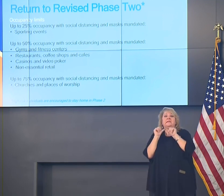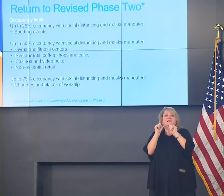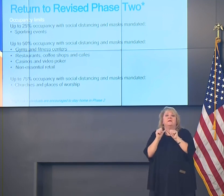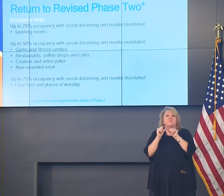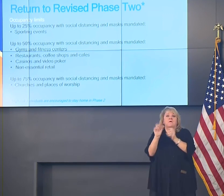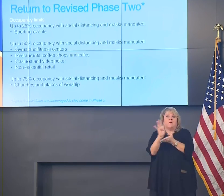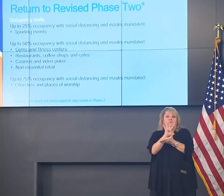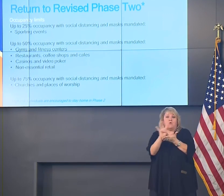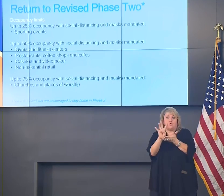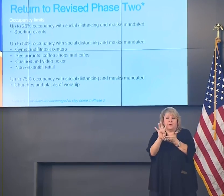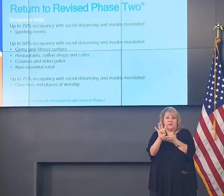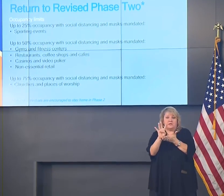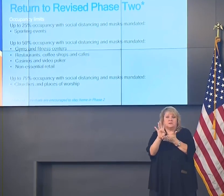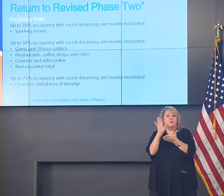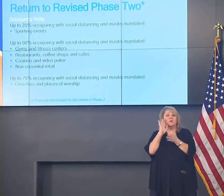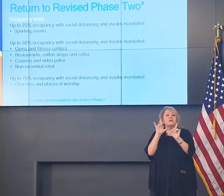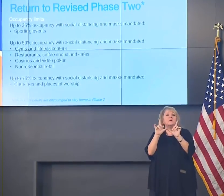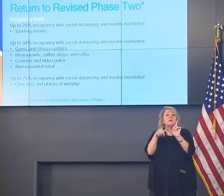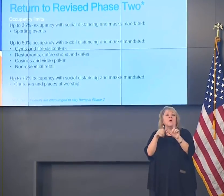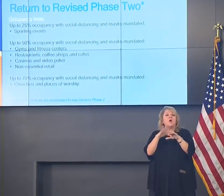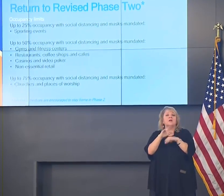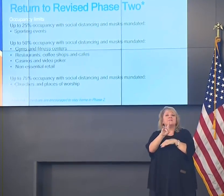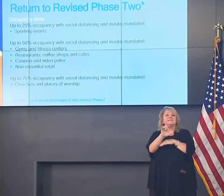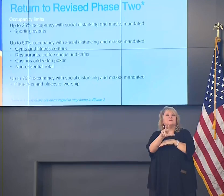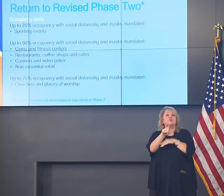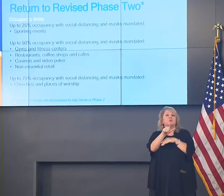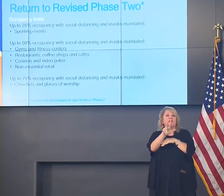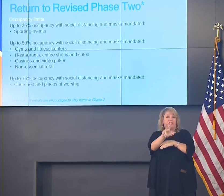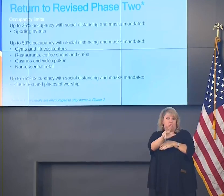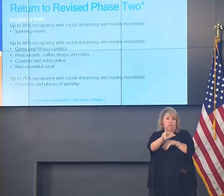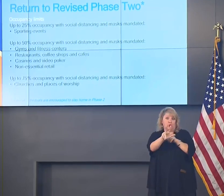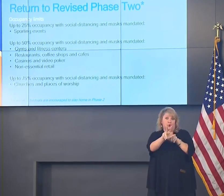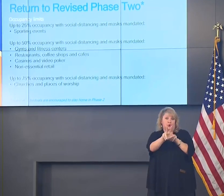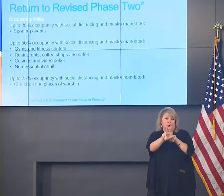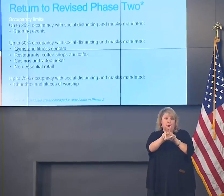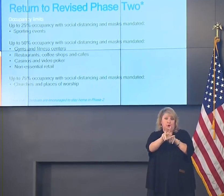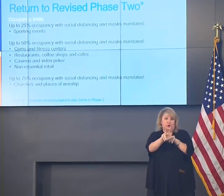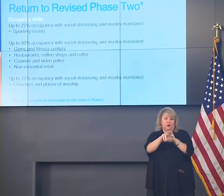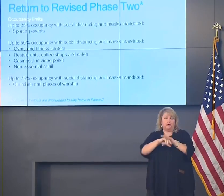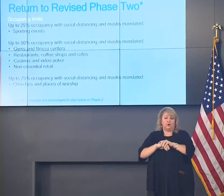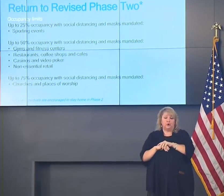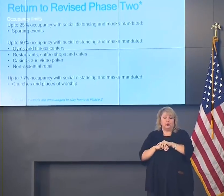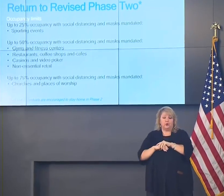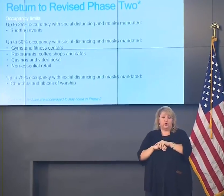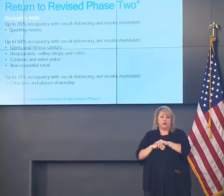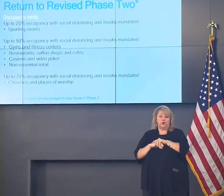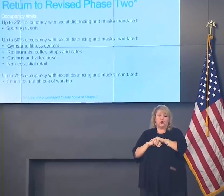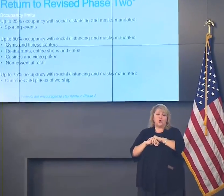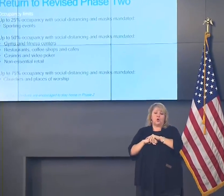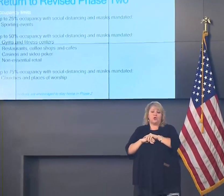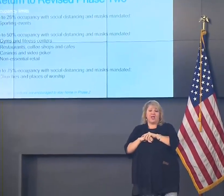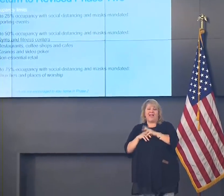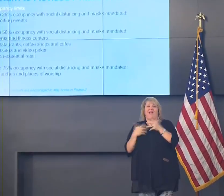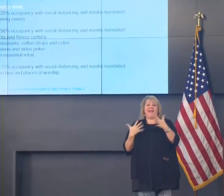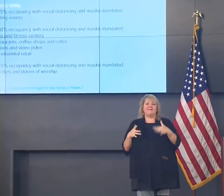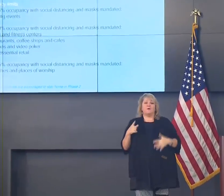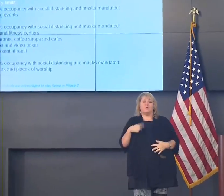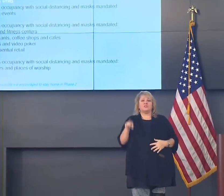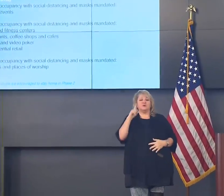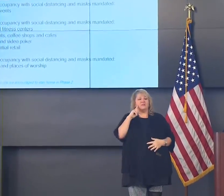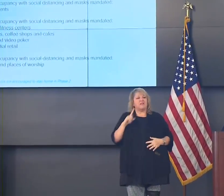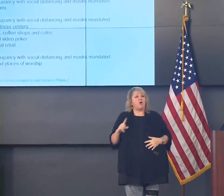And therefore, it will expire on December the 23rd. I don't want to create an expectation that come December the 23rd,